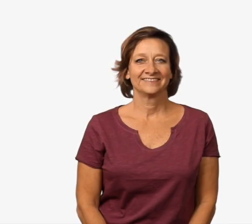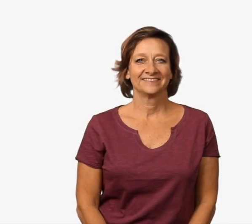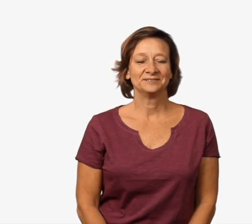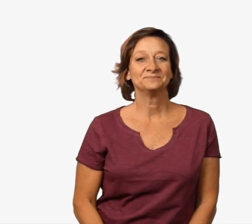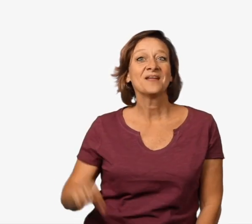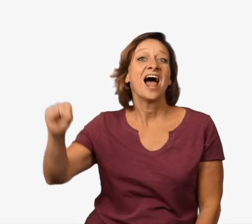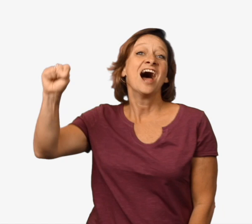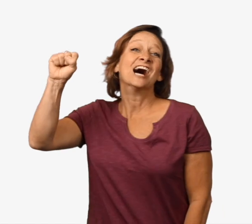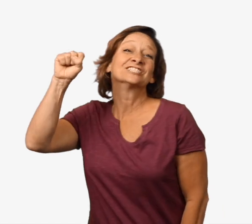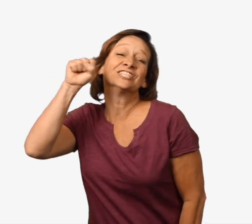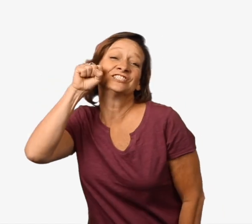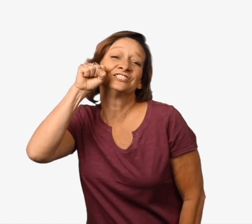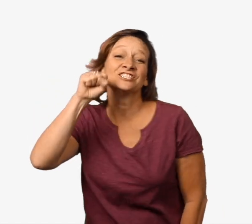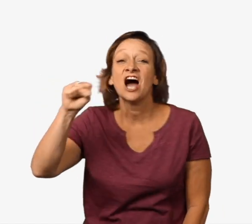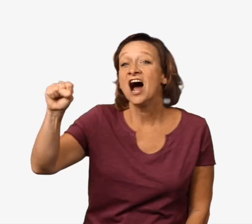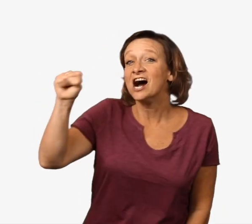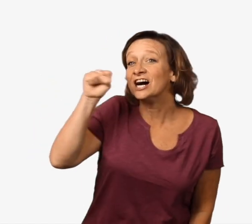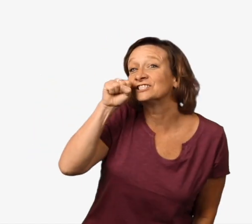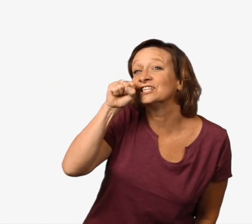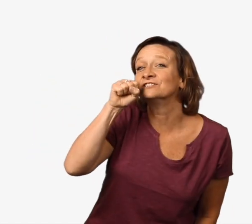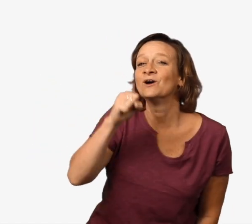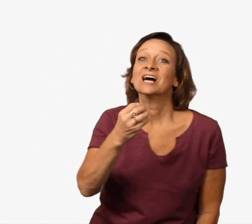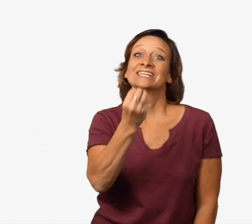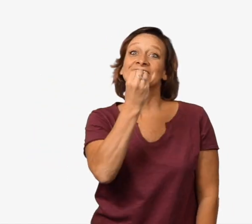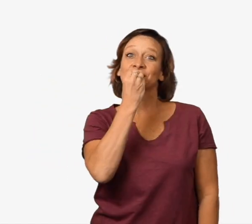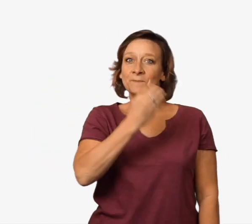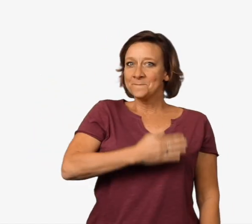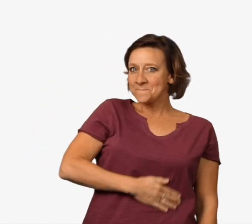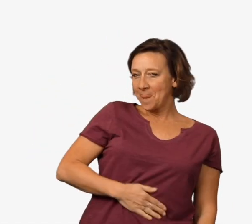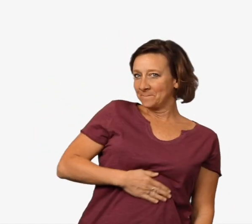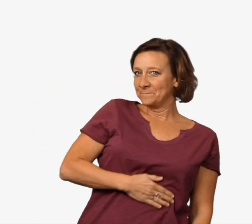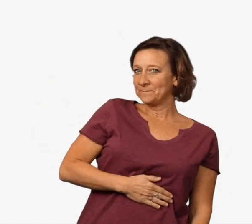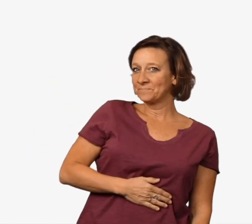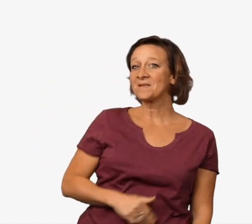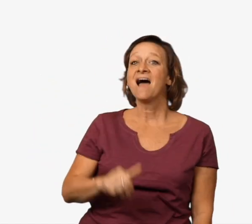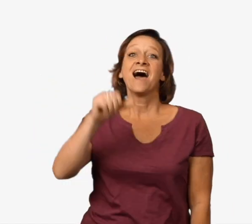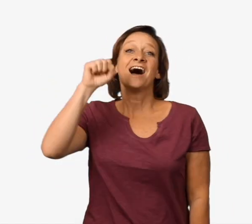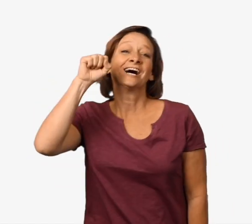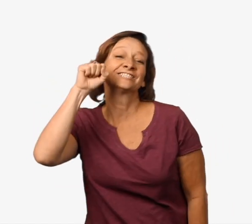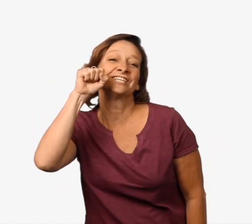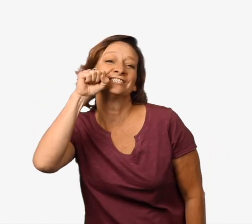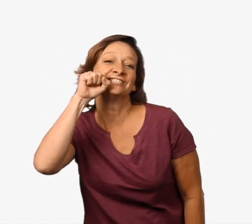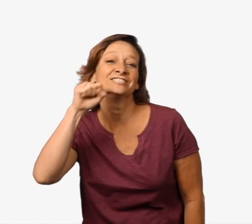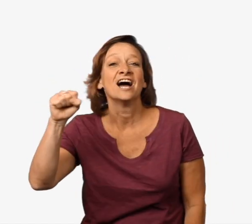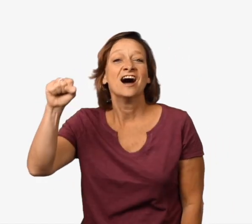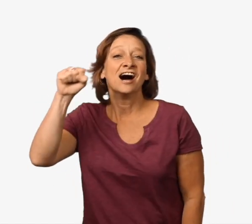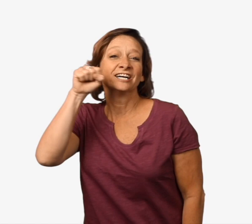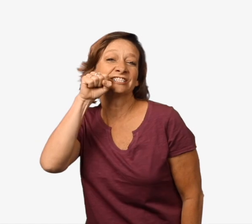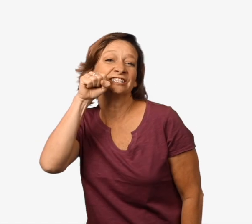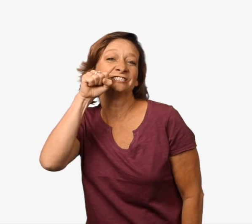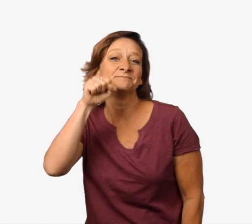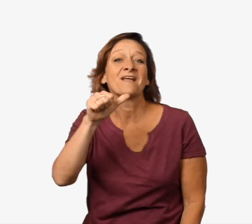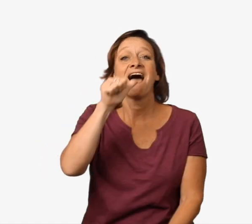Celery Celery, Celery. Eat yum yum. Celery, Celery.